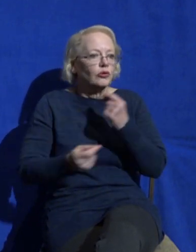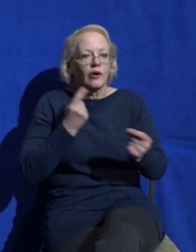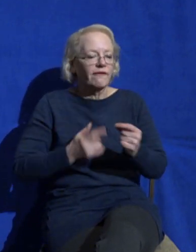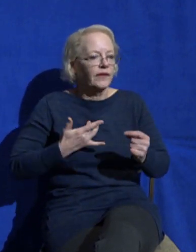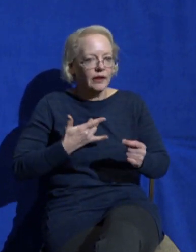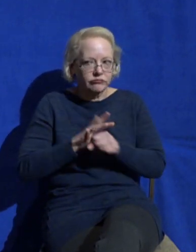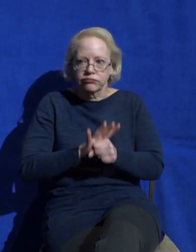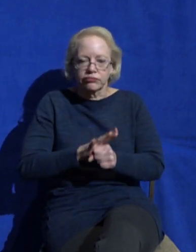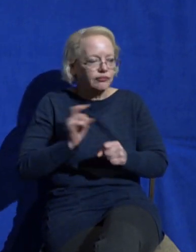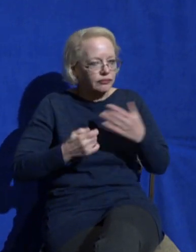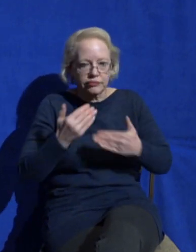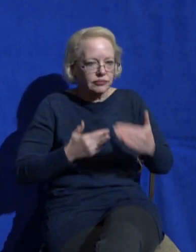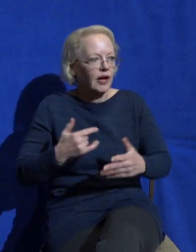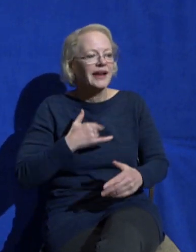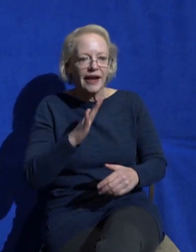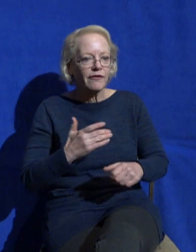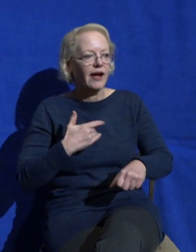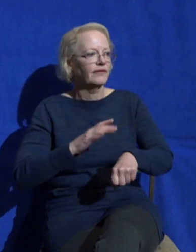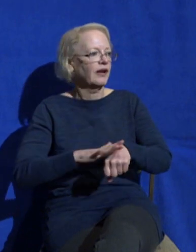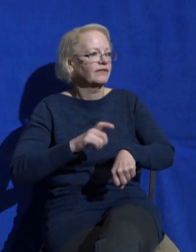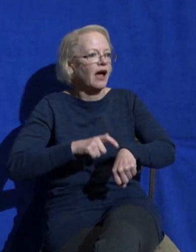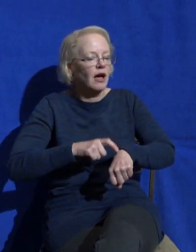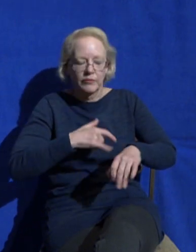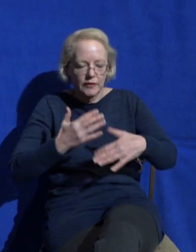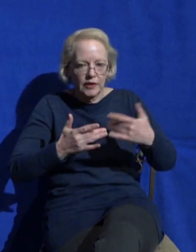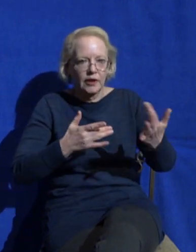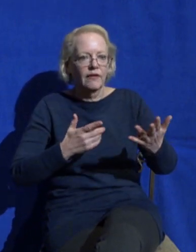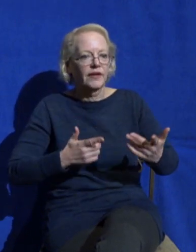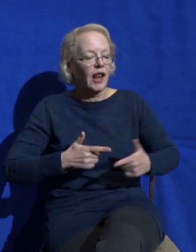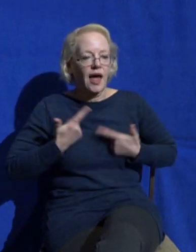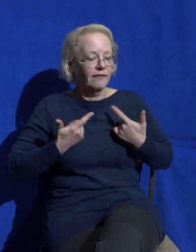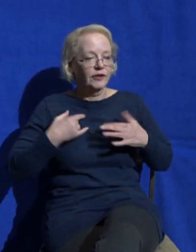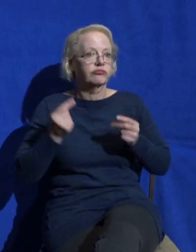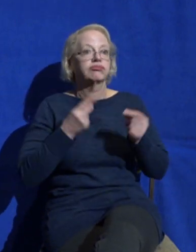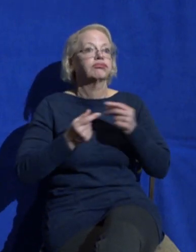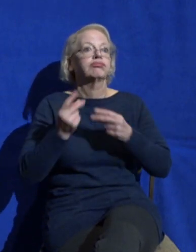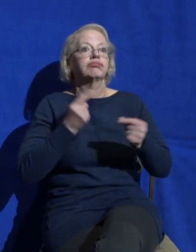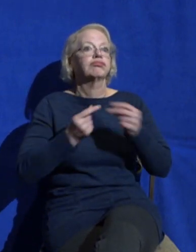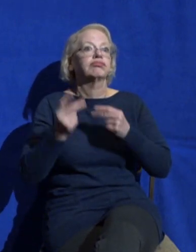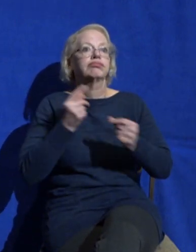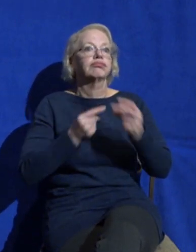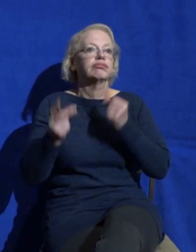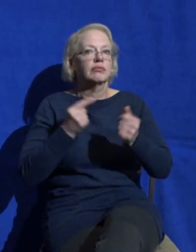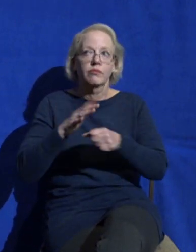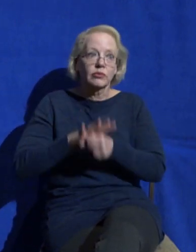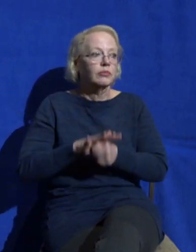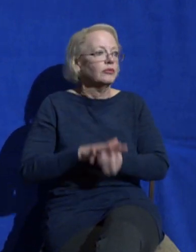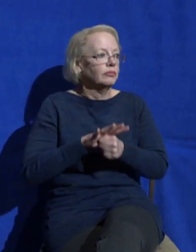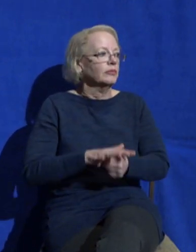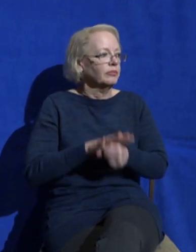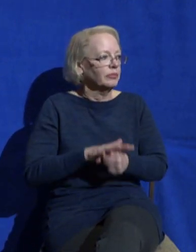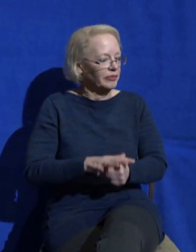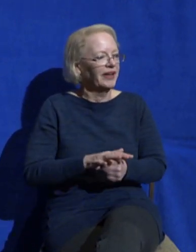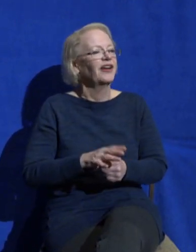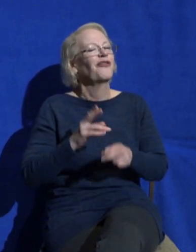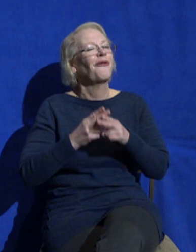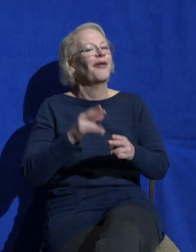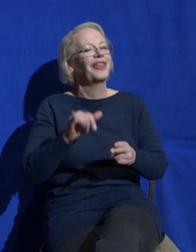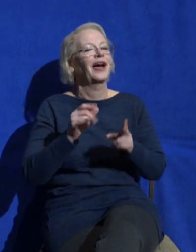like you never have enough time. Life feels frenetic and chaotic like you're always under pressure. They call it hurry sickness. I call it the